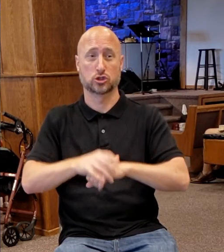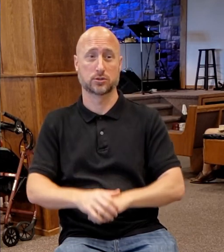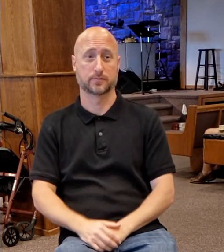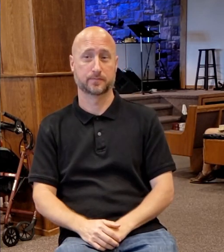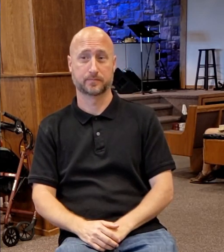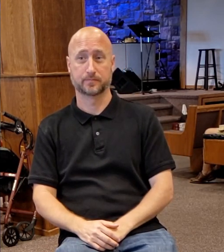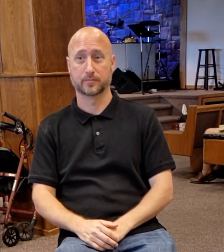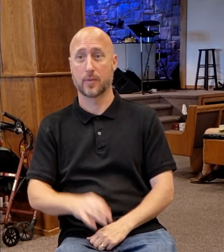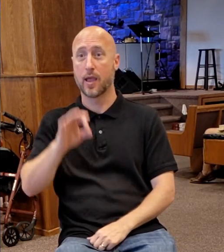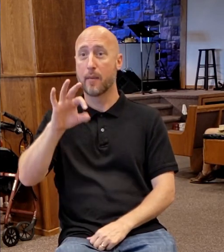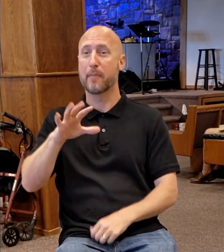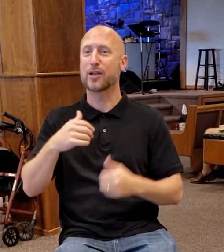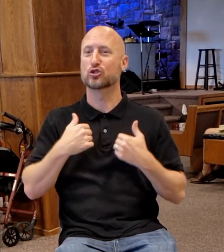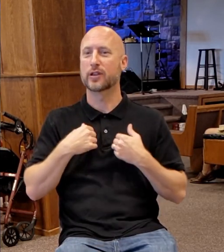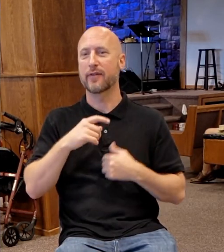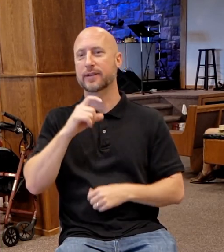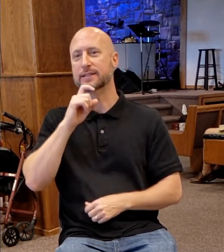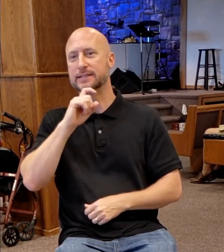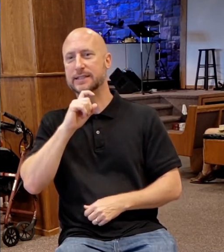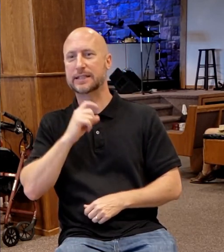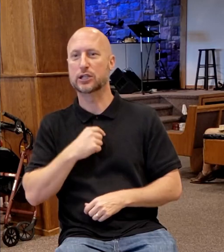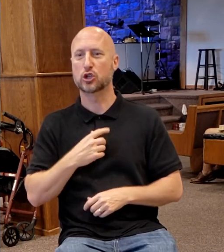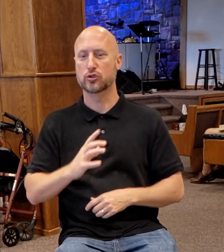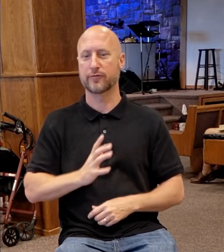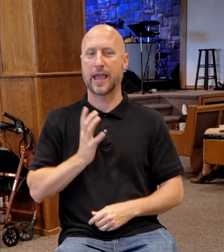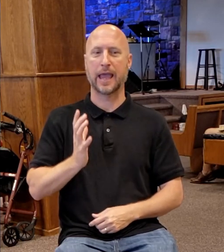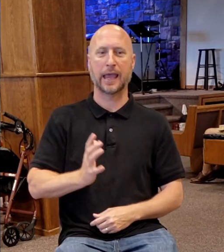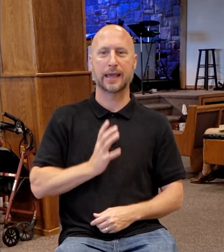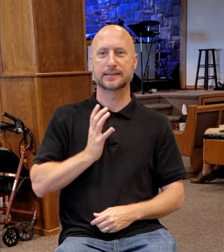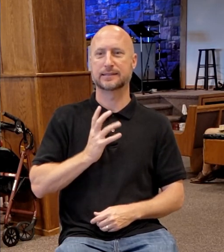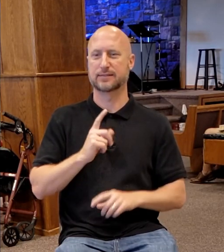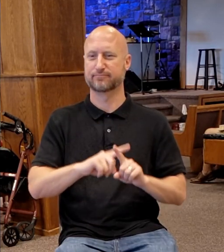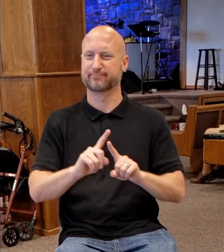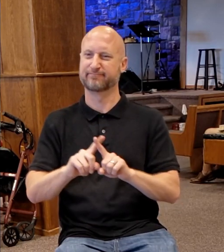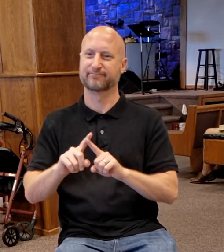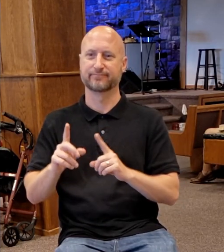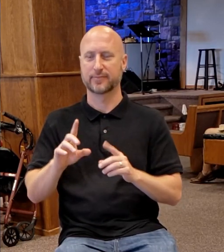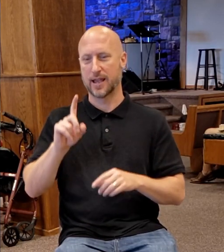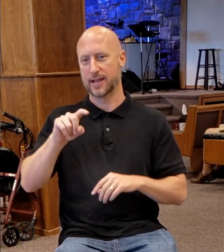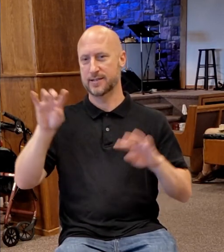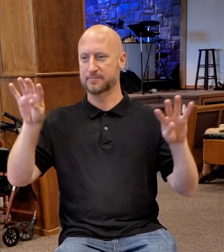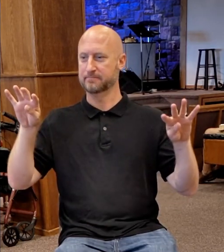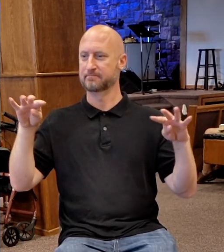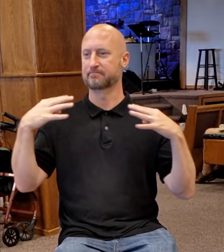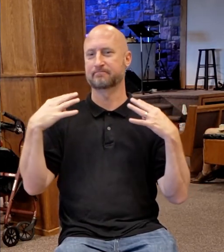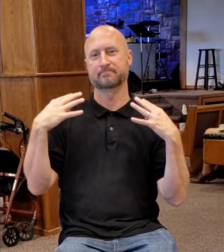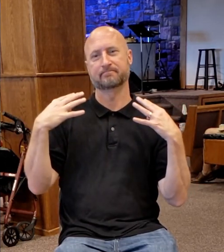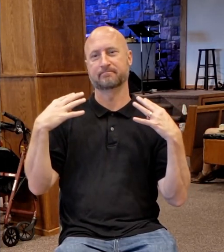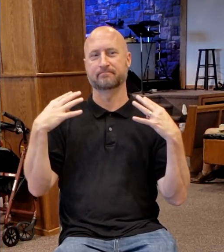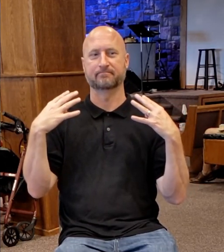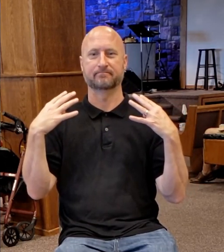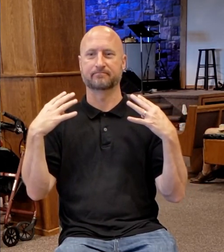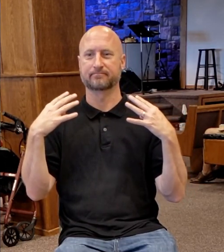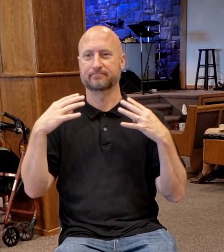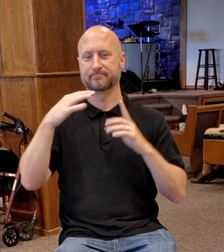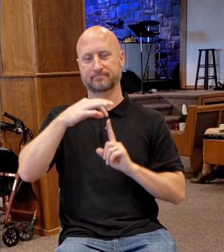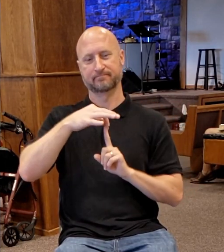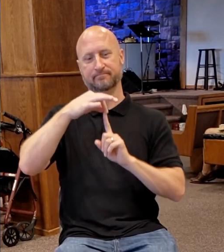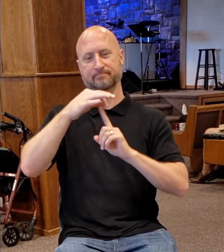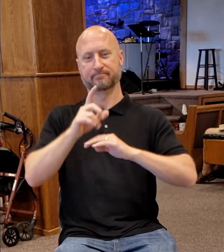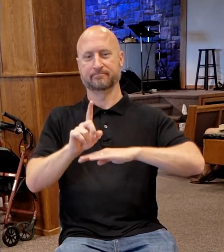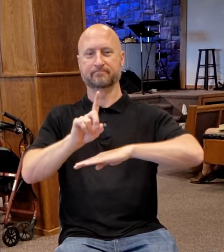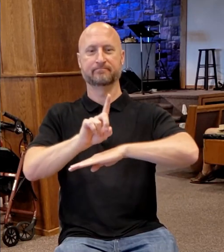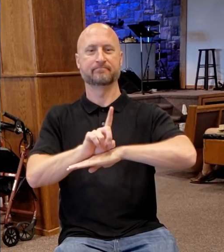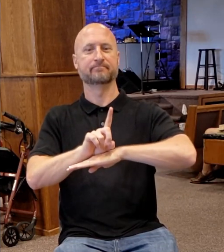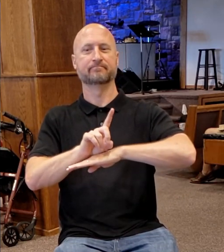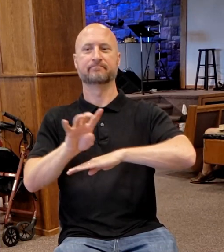Preachers with sneakers and all this stuff, people, you know, they need to be on the spotlight. They need to be seen. They need to, hey, this